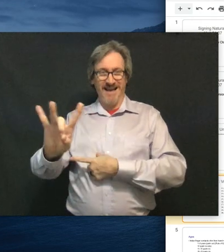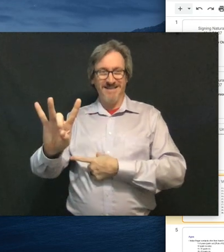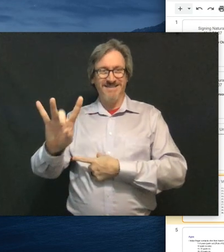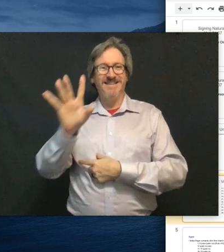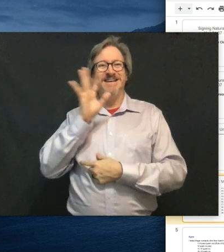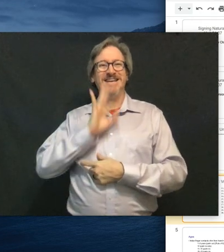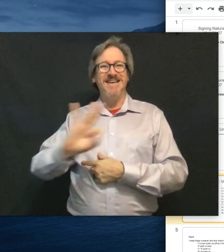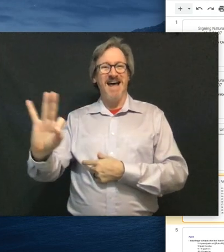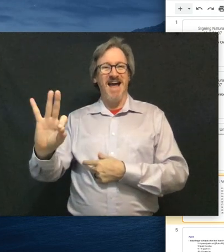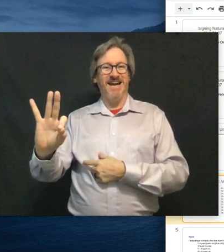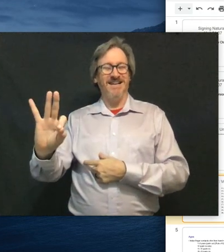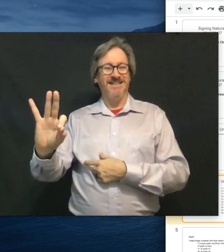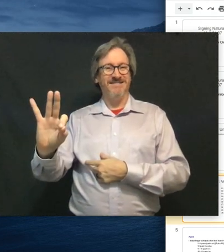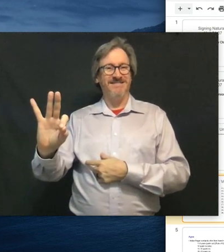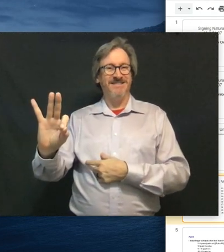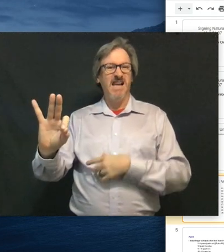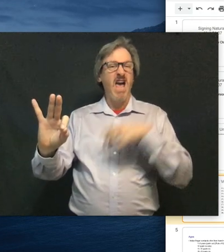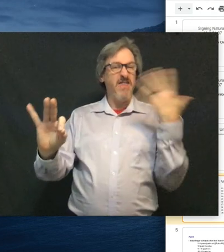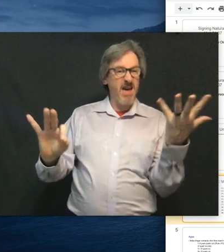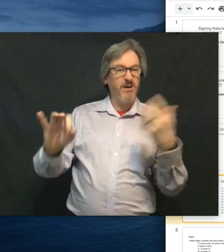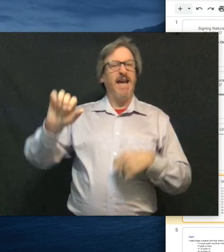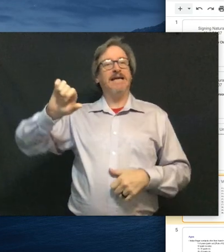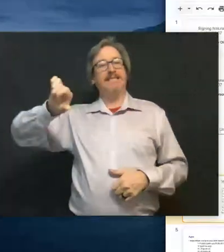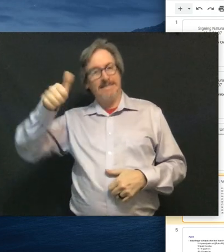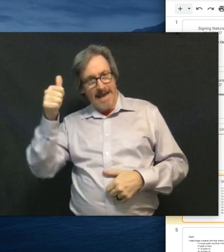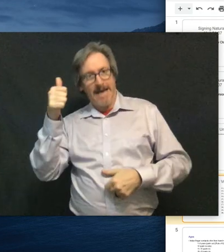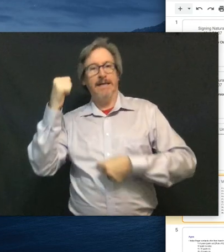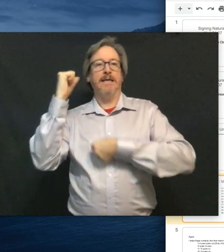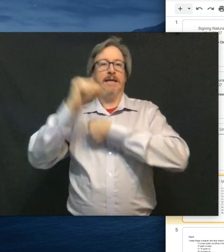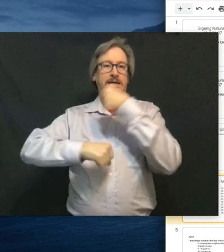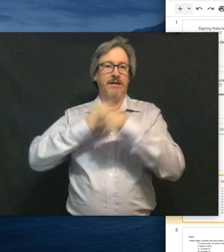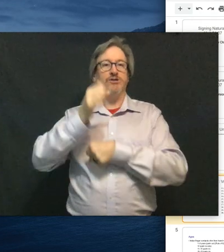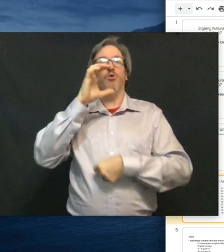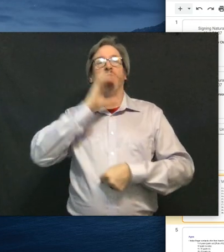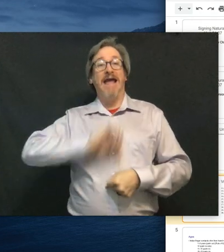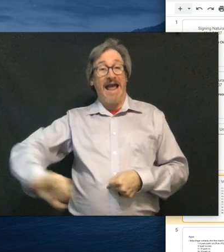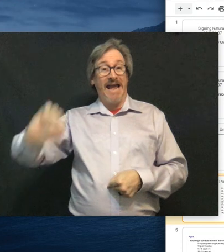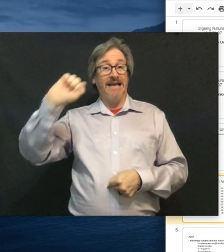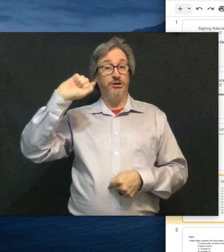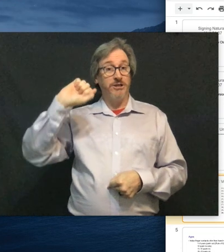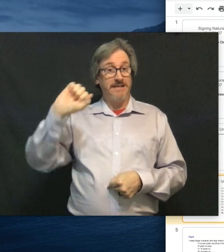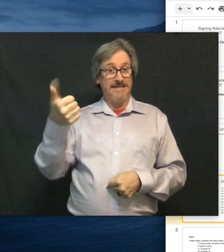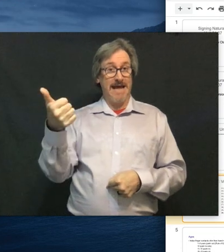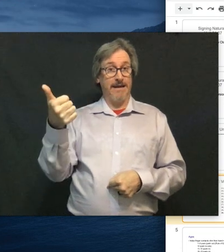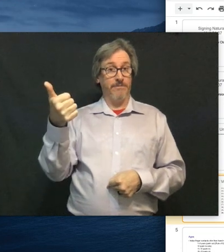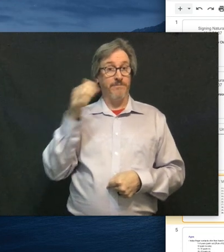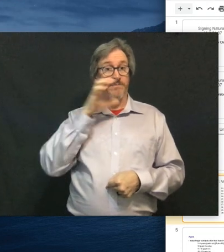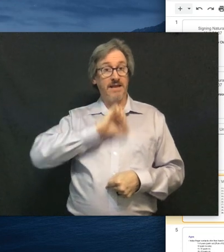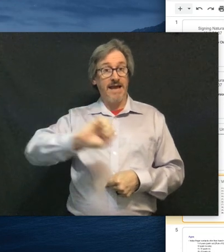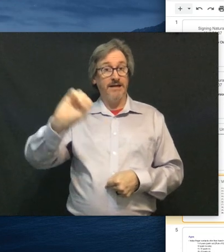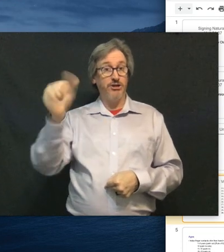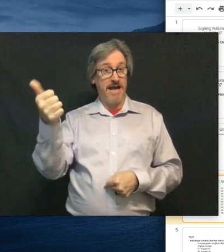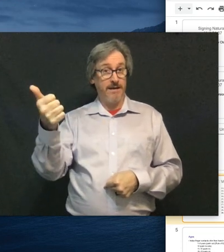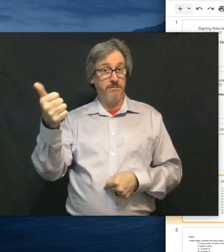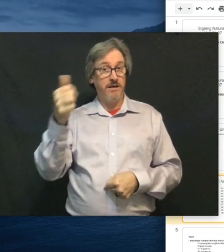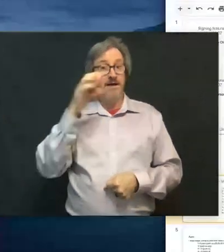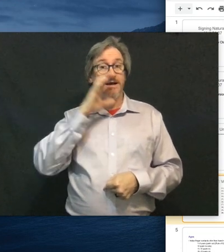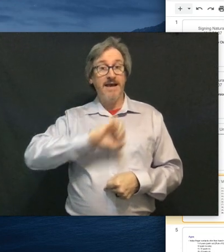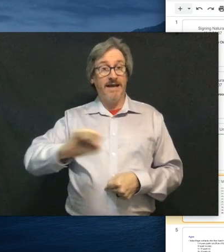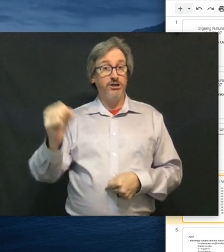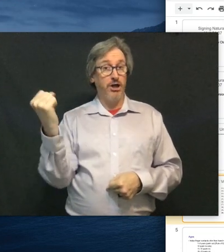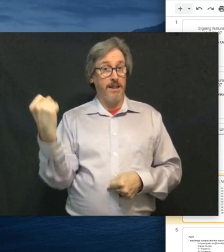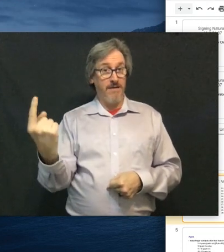eight, nine. Then we get ten years or age ten. Age ten,